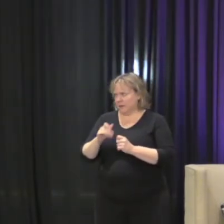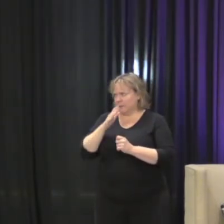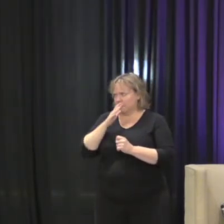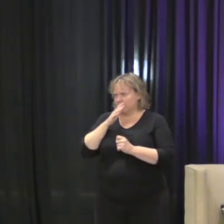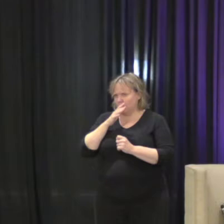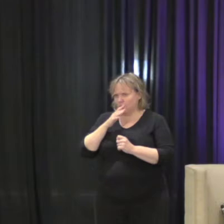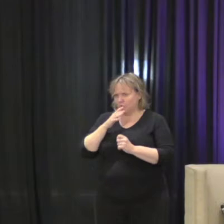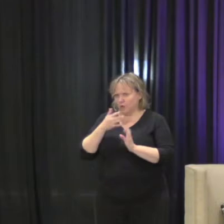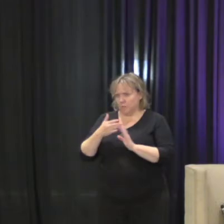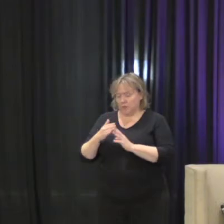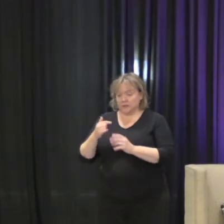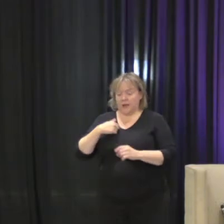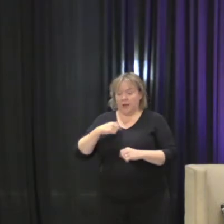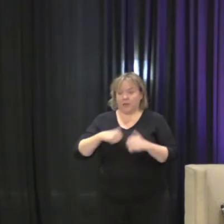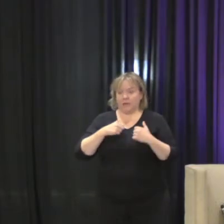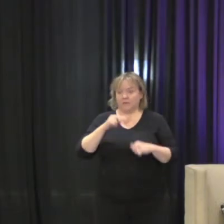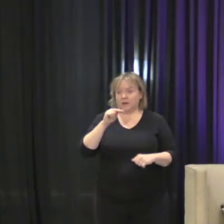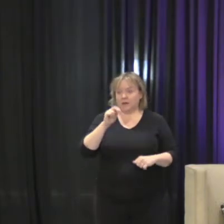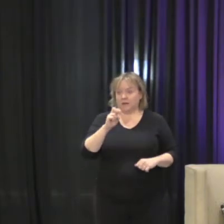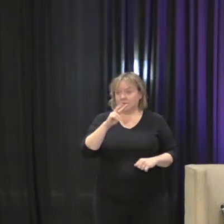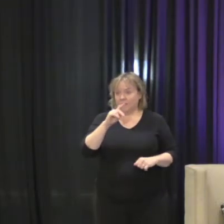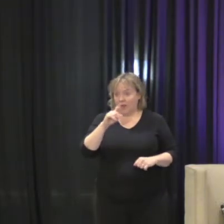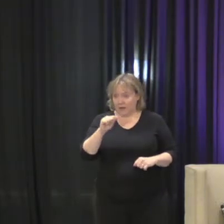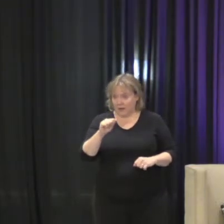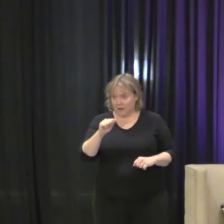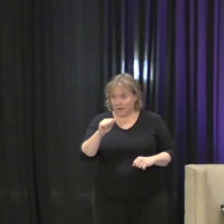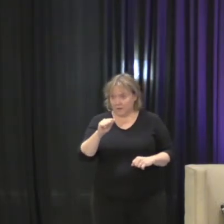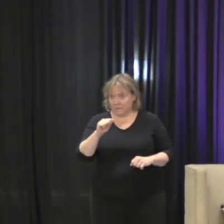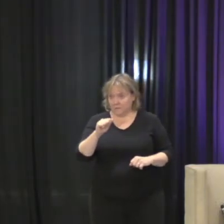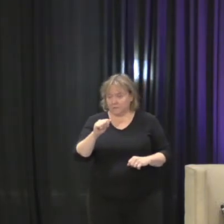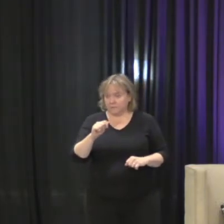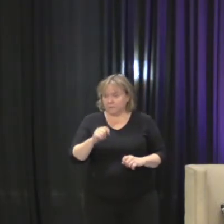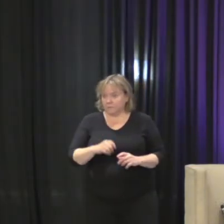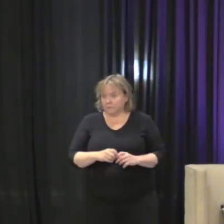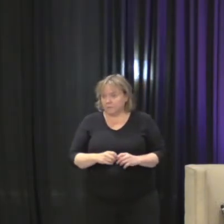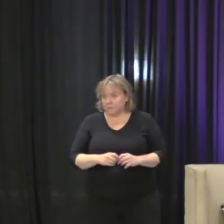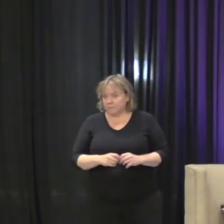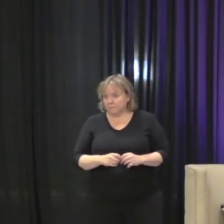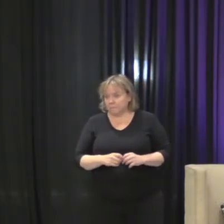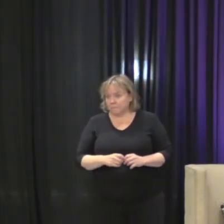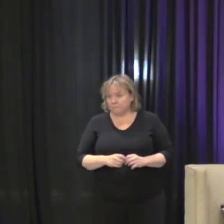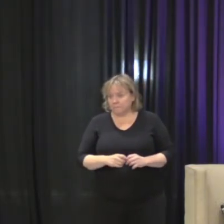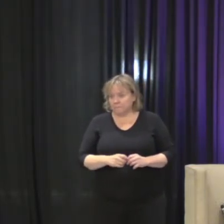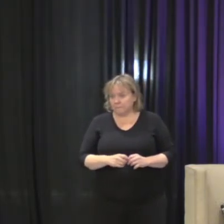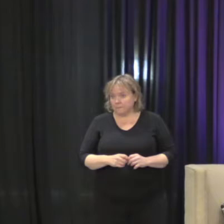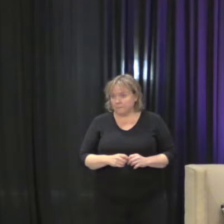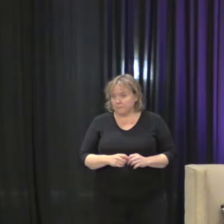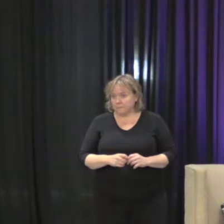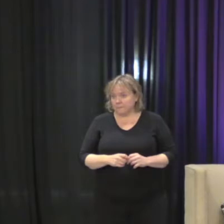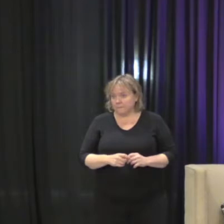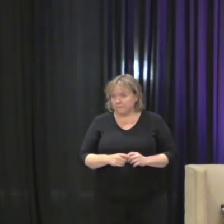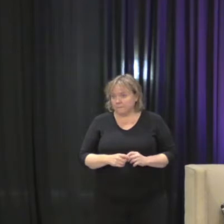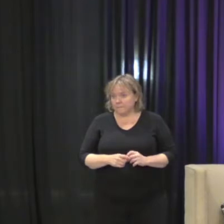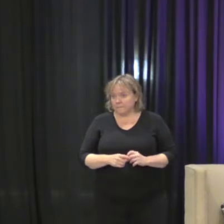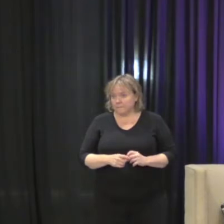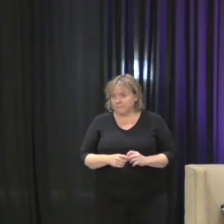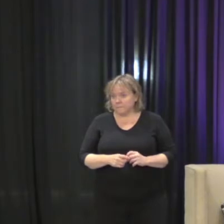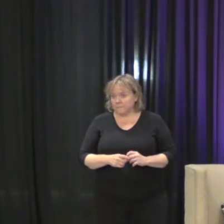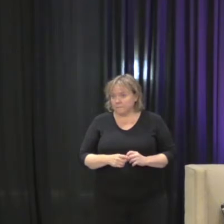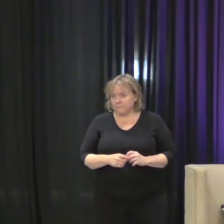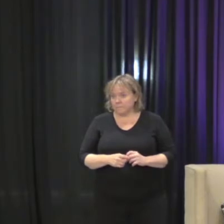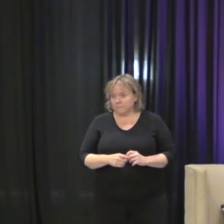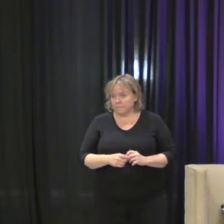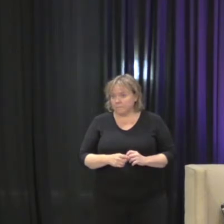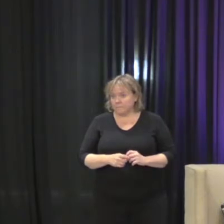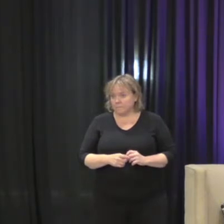in Nevada, BDSM is illegal due to not, you